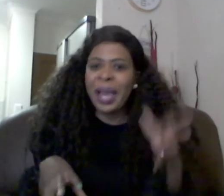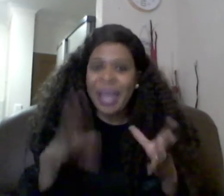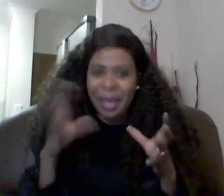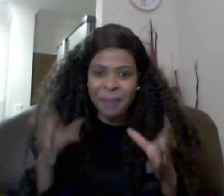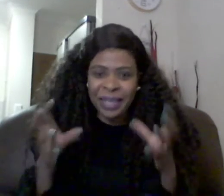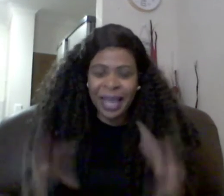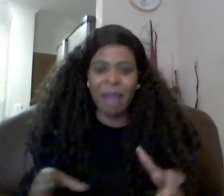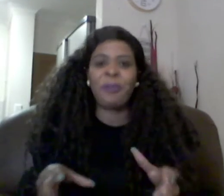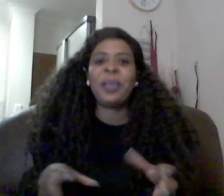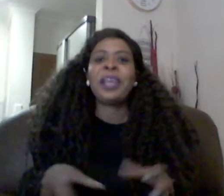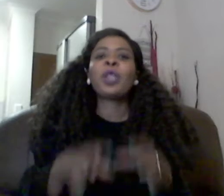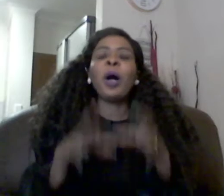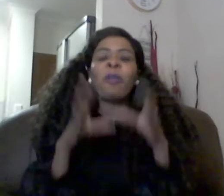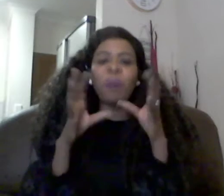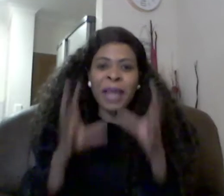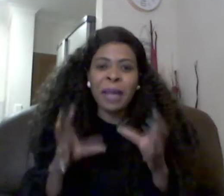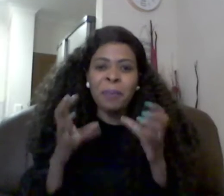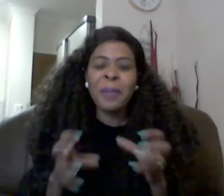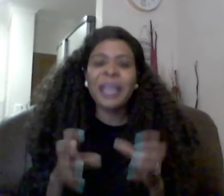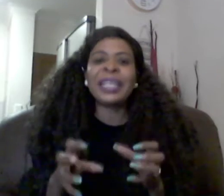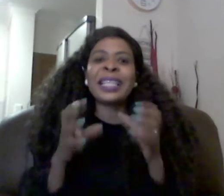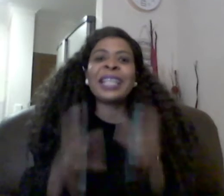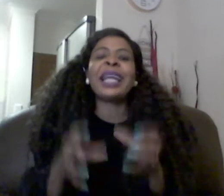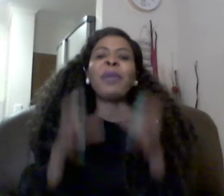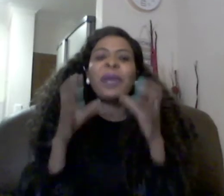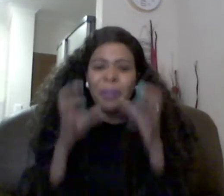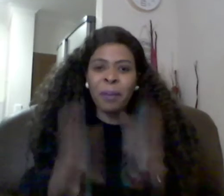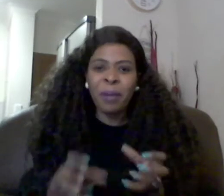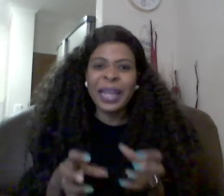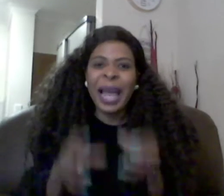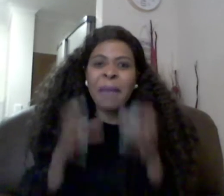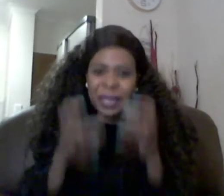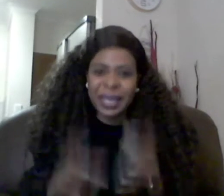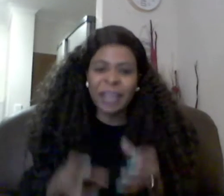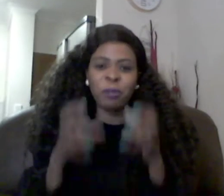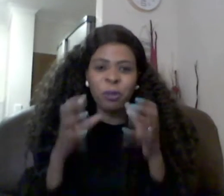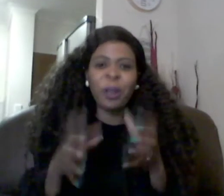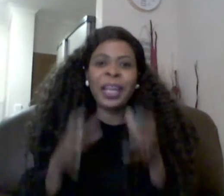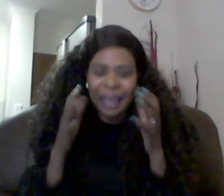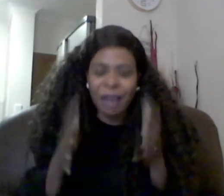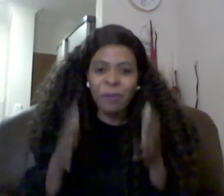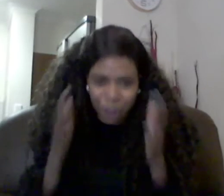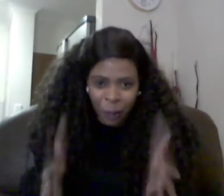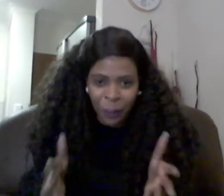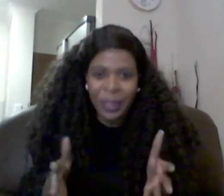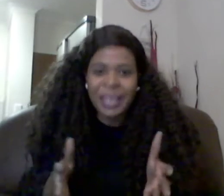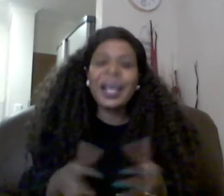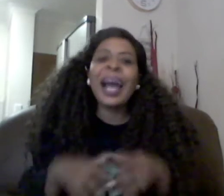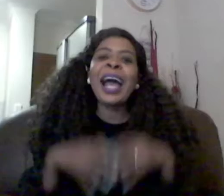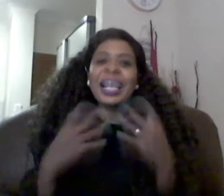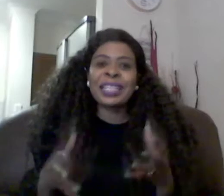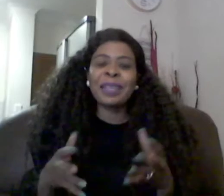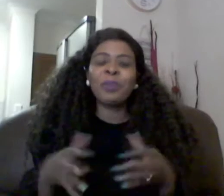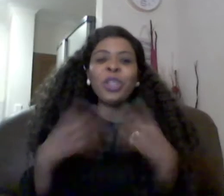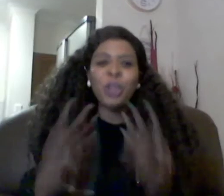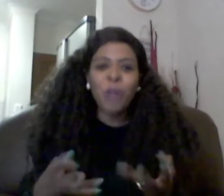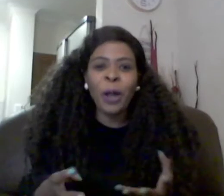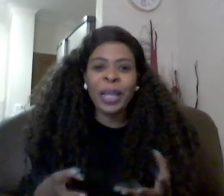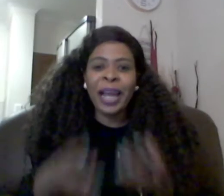i am in life so from that moment he says that was the moment i began to fall in love with you so i asked him did you know that i